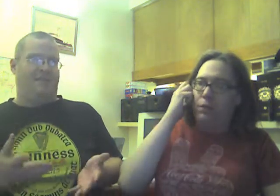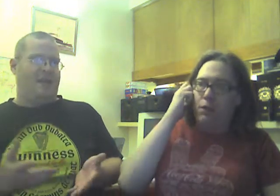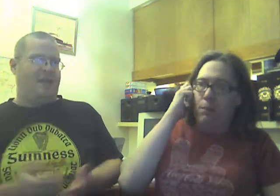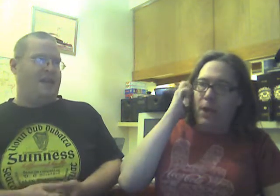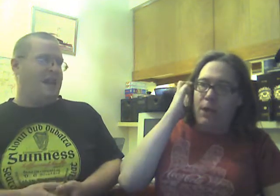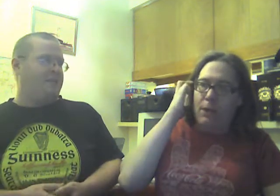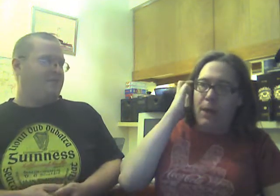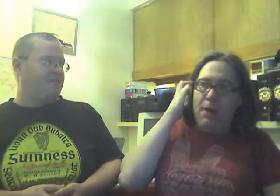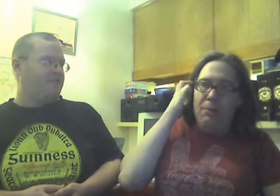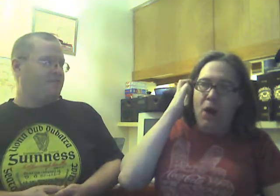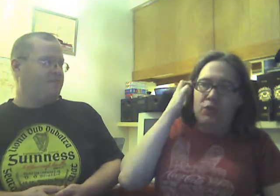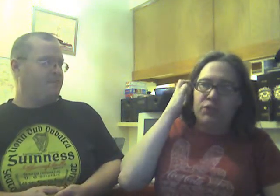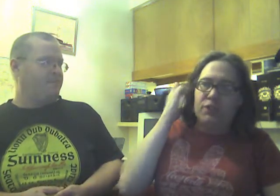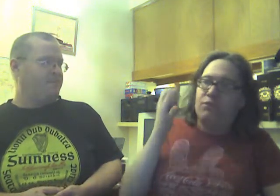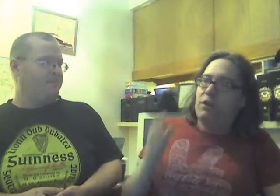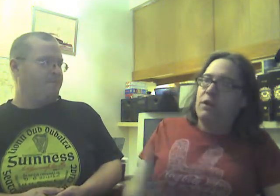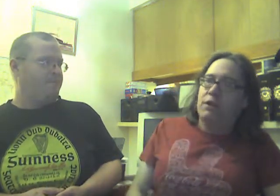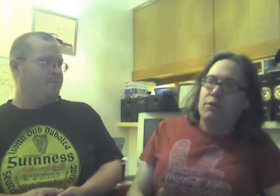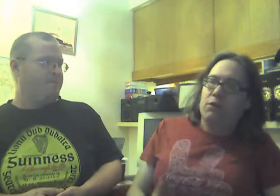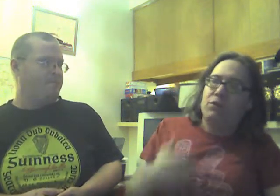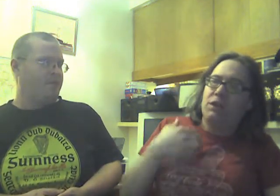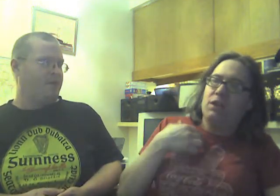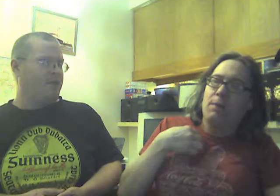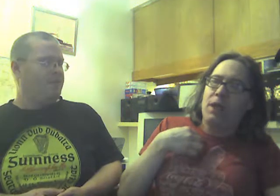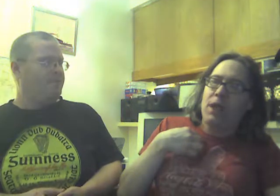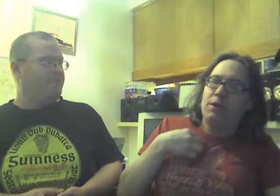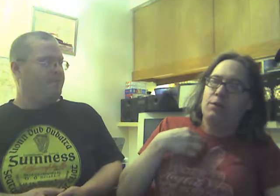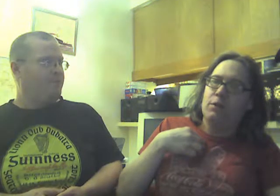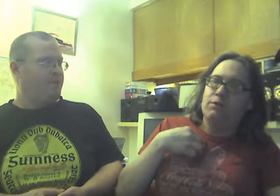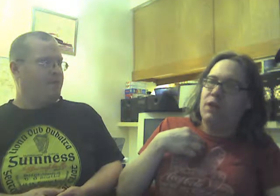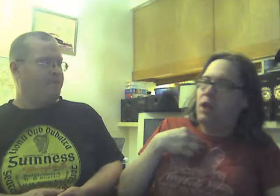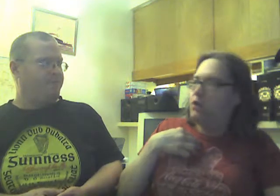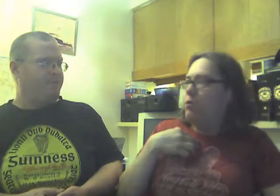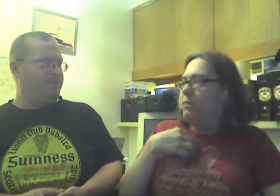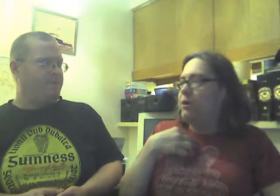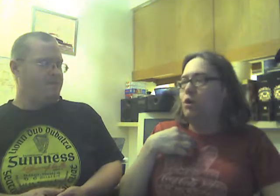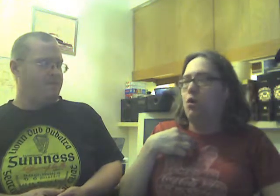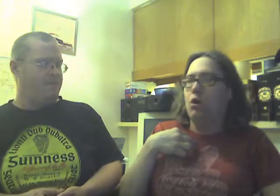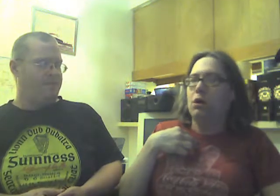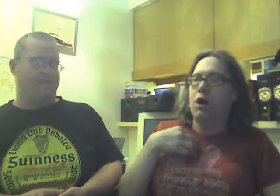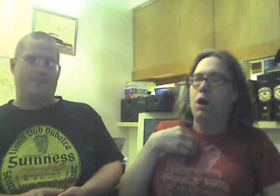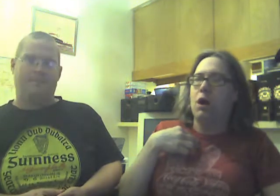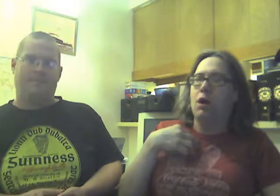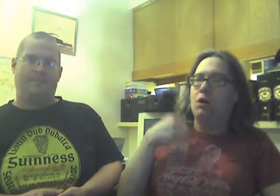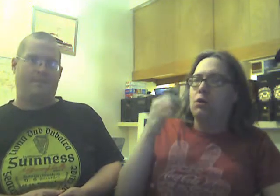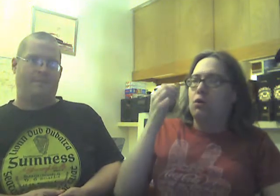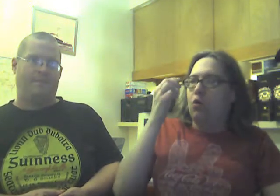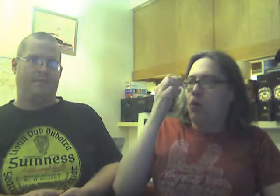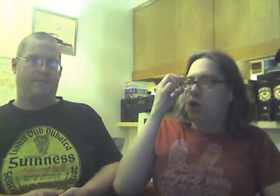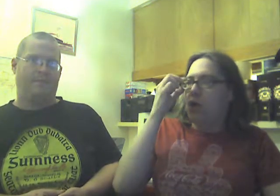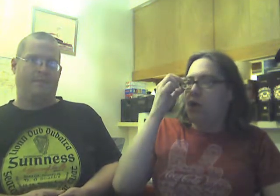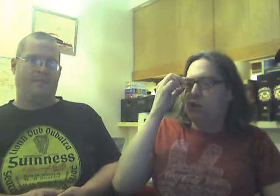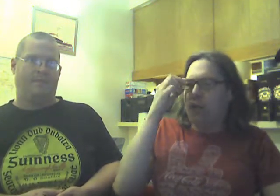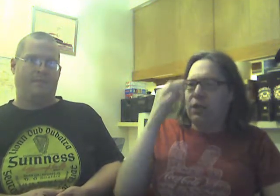even in the games. My apologies for any of you thinking I'm a hater of genetic women or trans